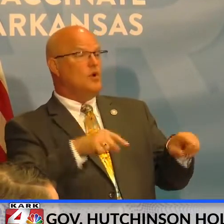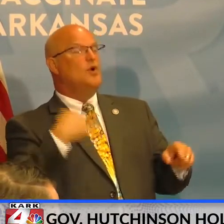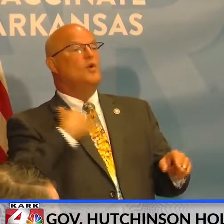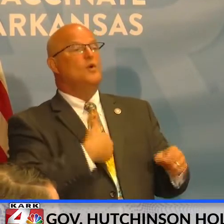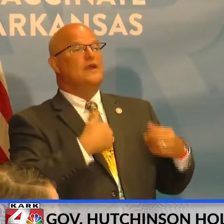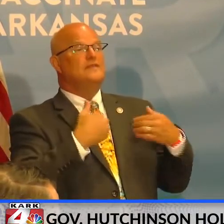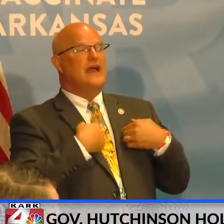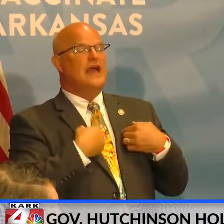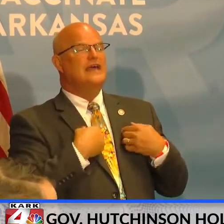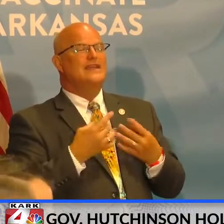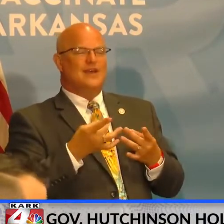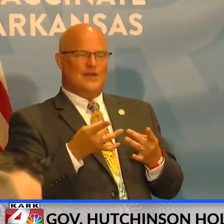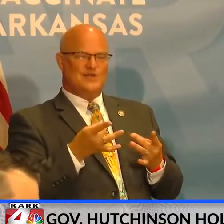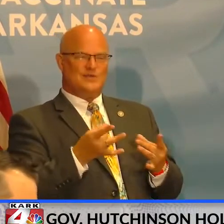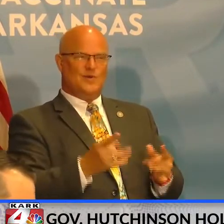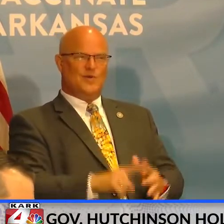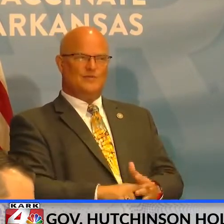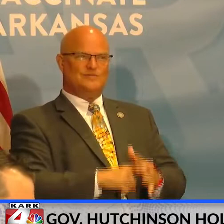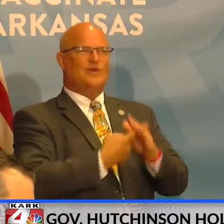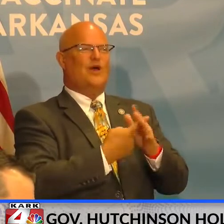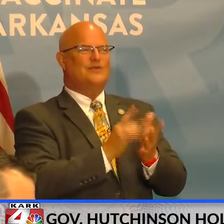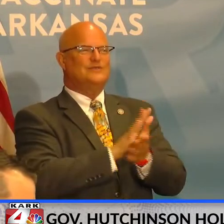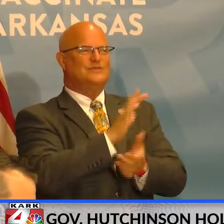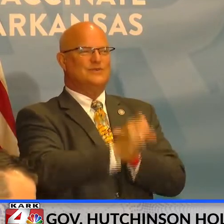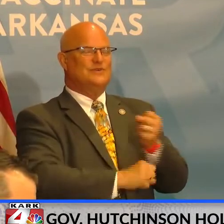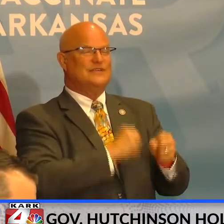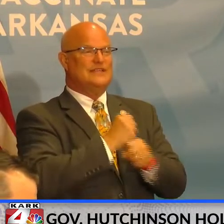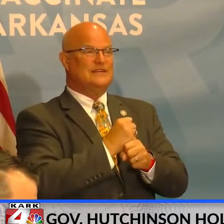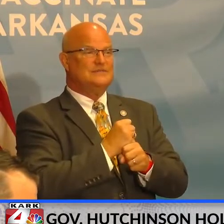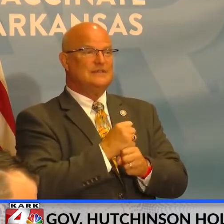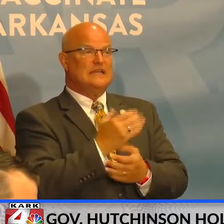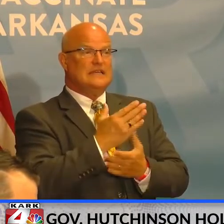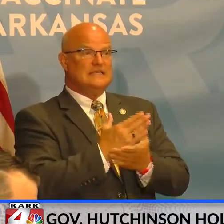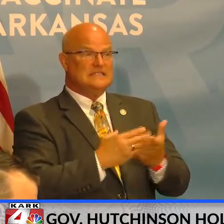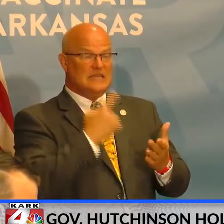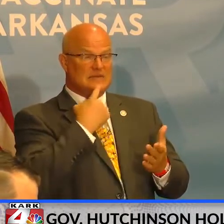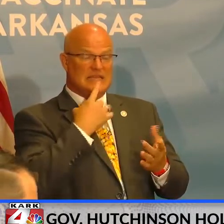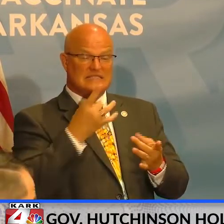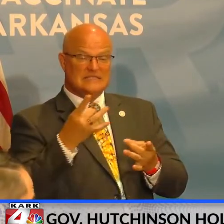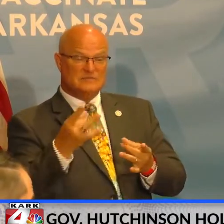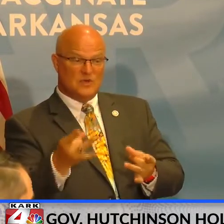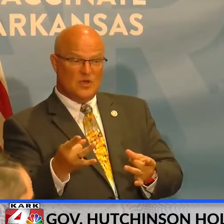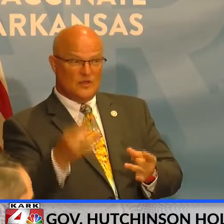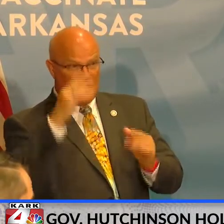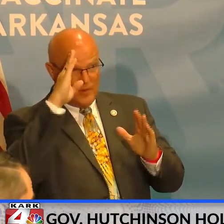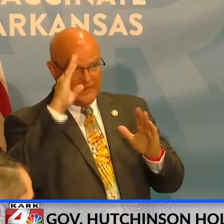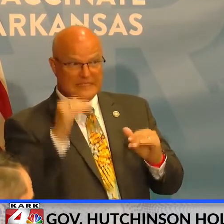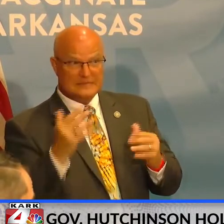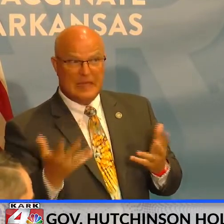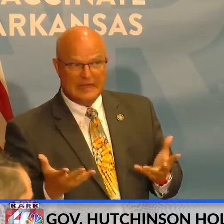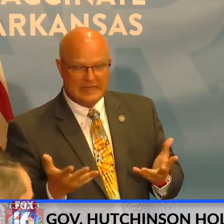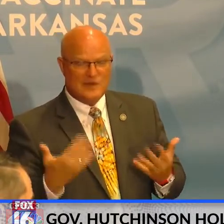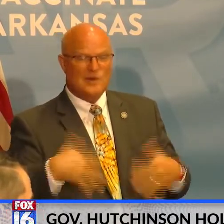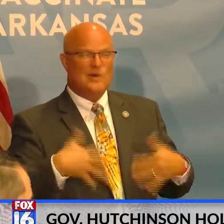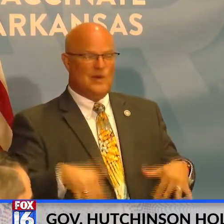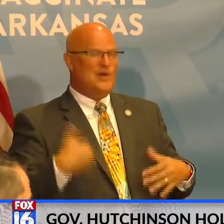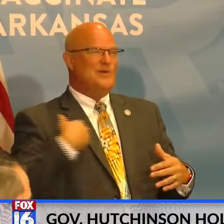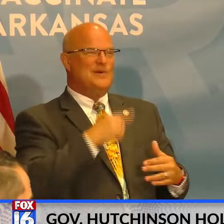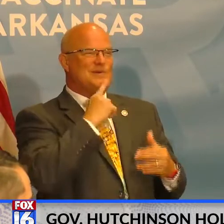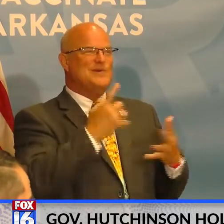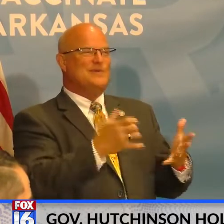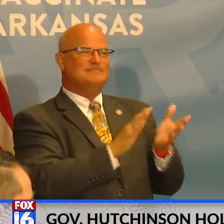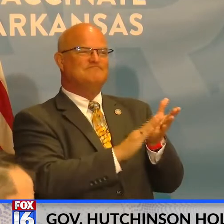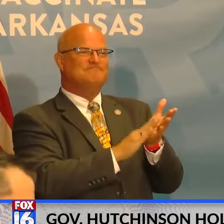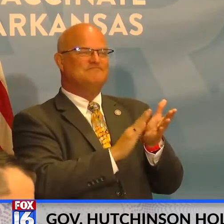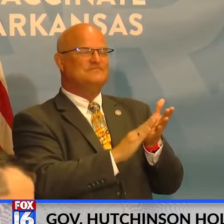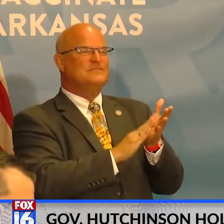have had a smooth start to the school year. Some may say that it's been smoother than what they expected, but we really want to credit